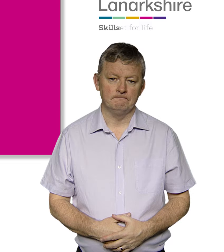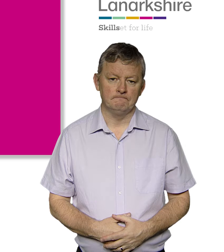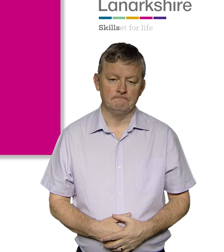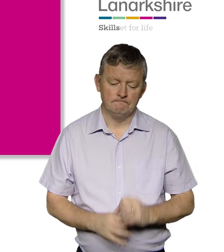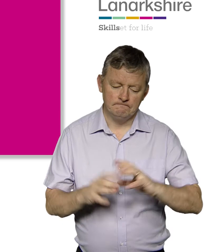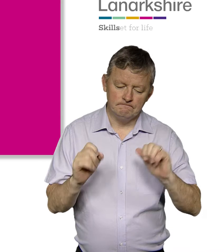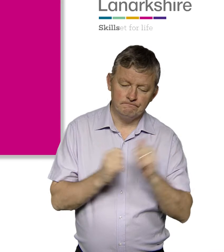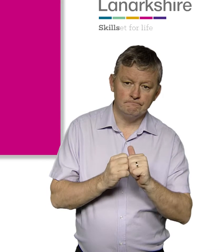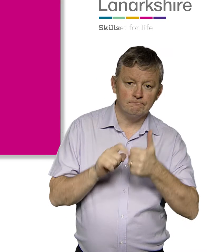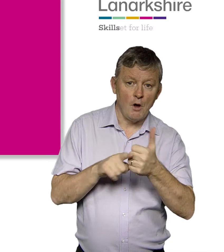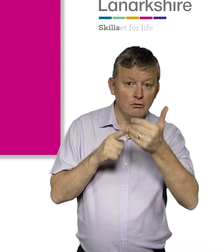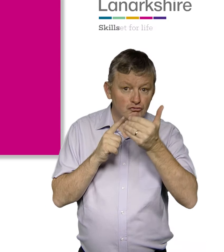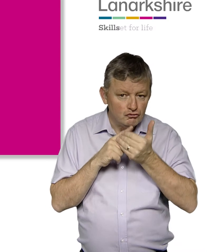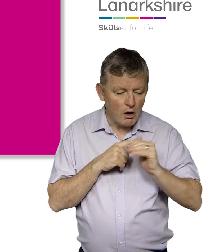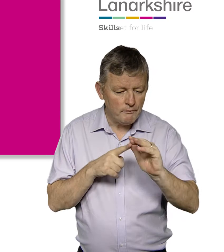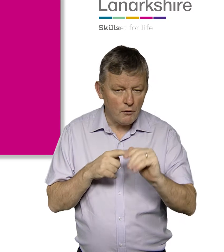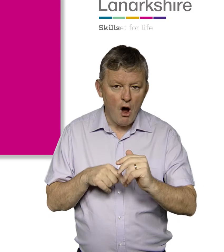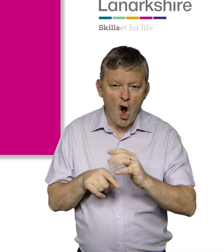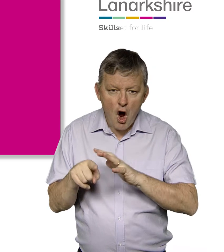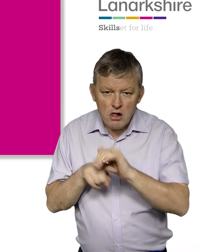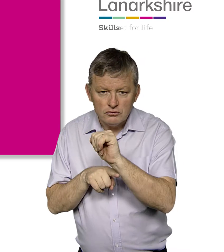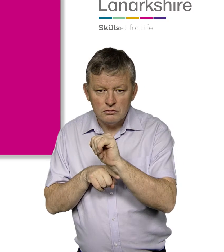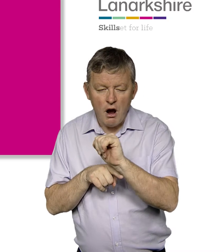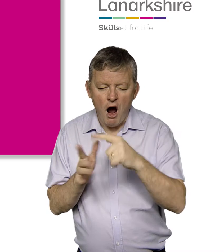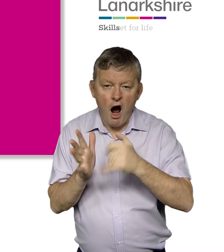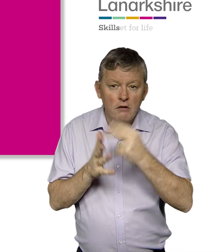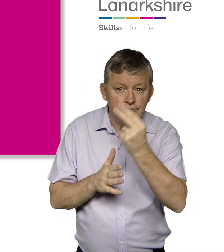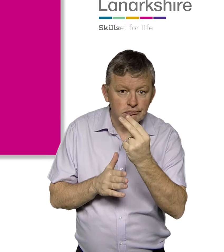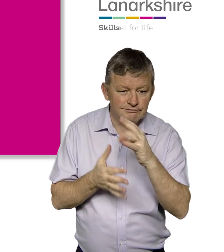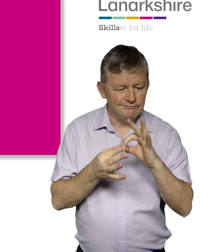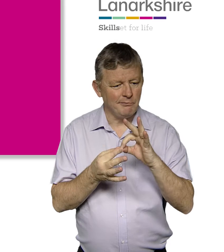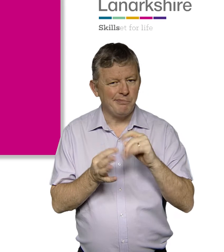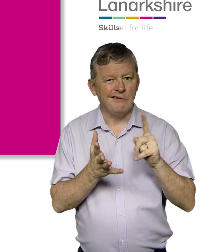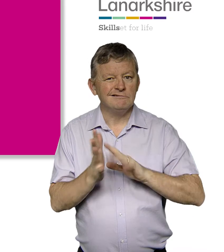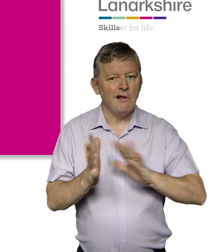We share the long-term goal for culture and the arts set out in the BSL National Plan